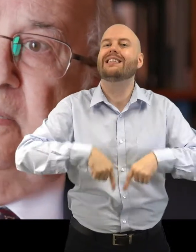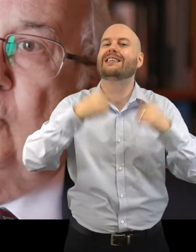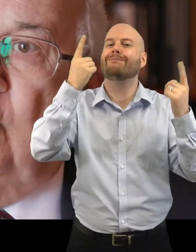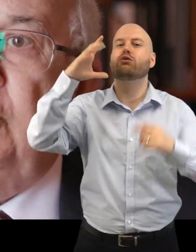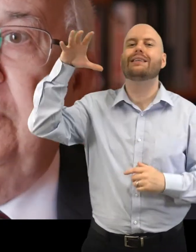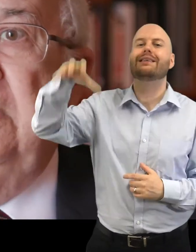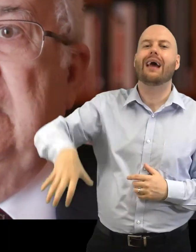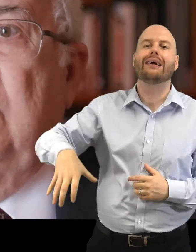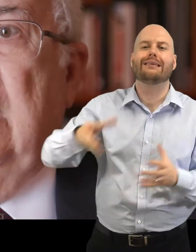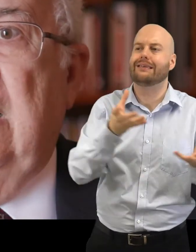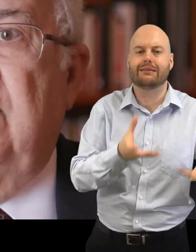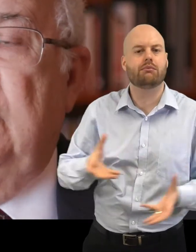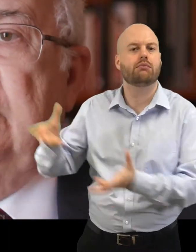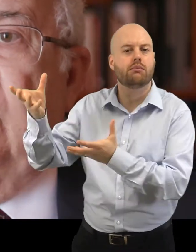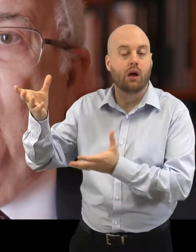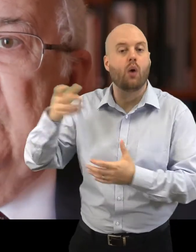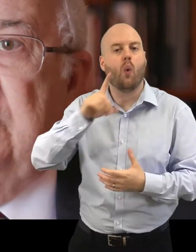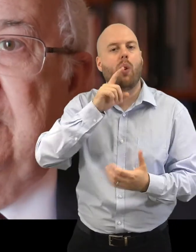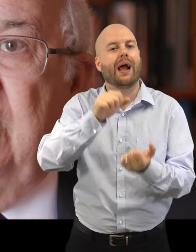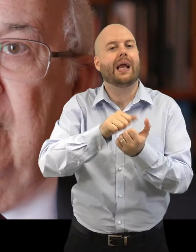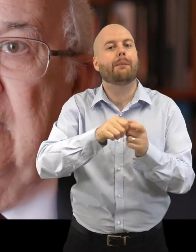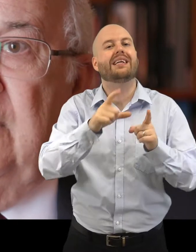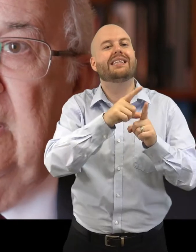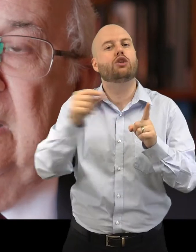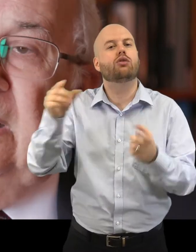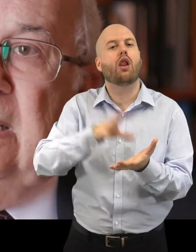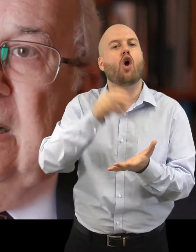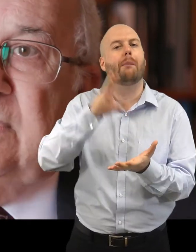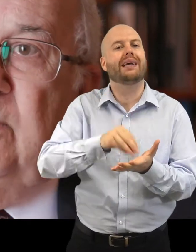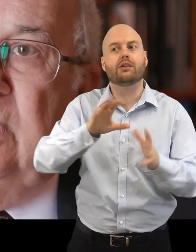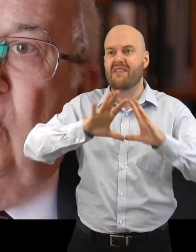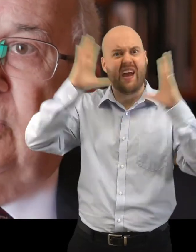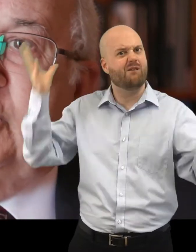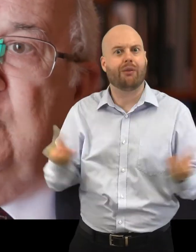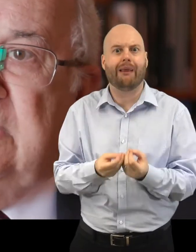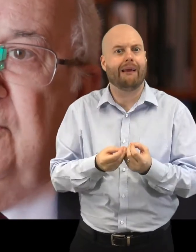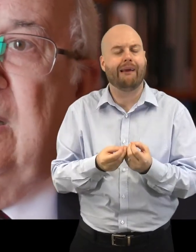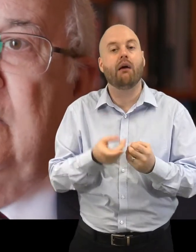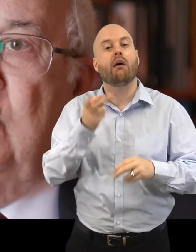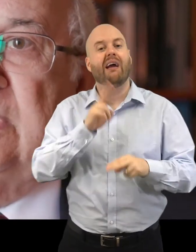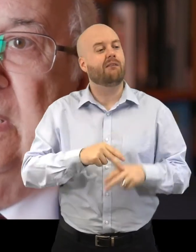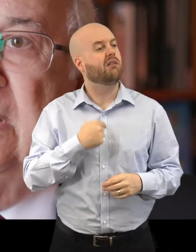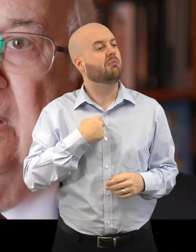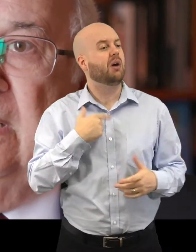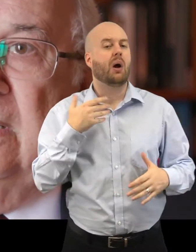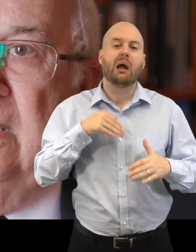storage. We'll have digital copies of everything. And if somebody wants specifically to see the